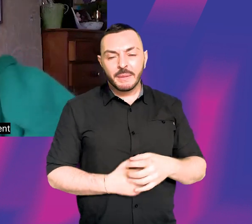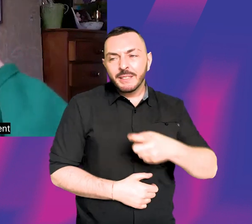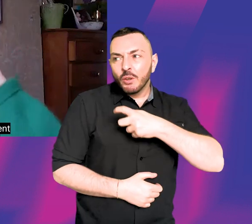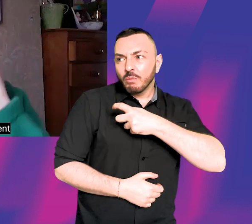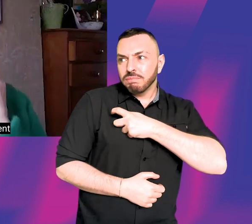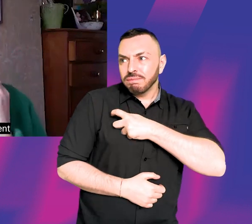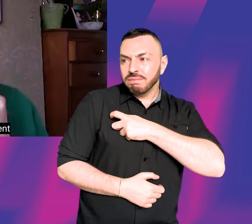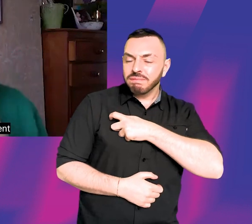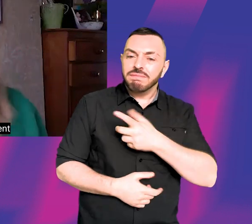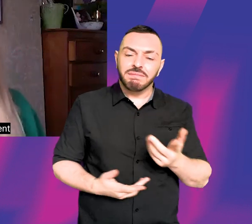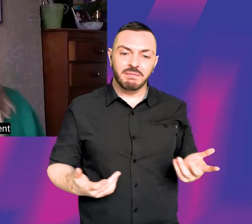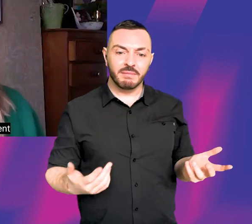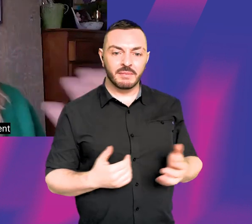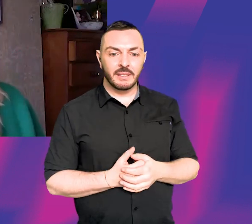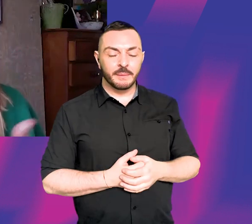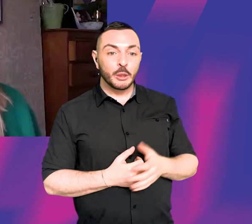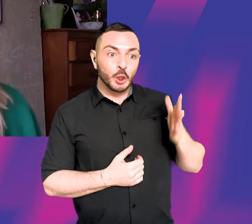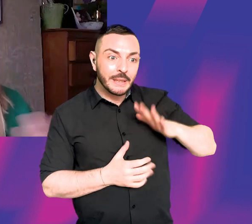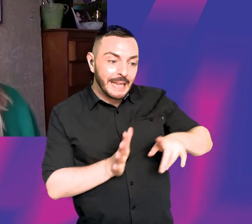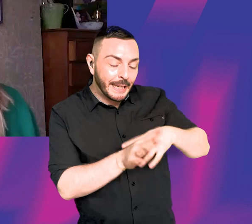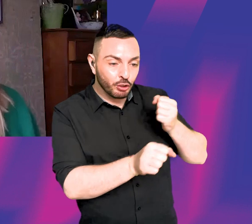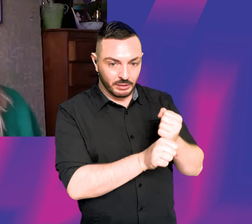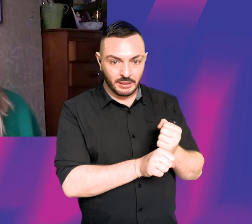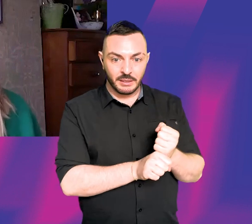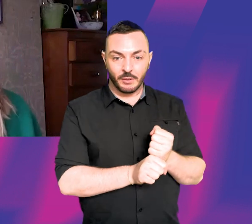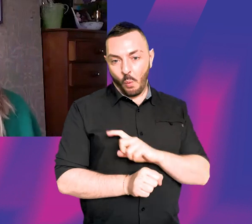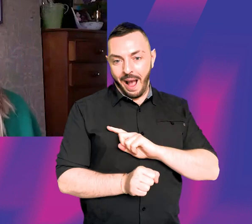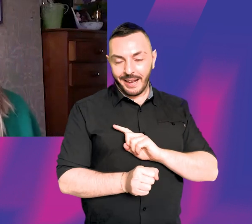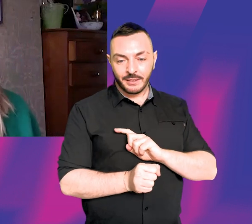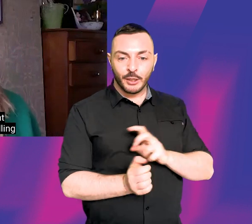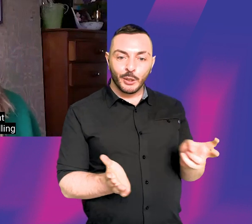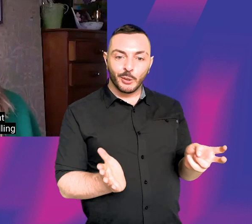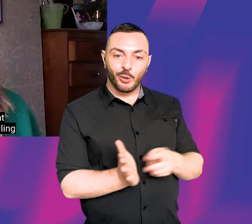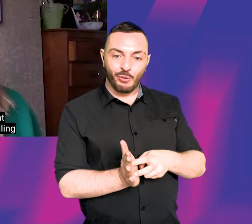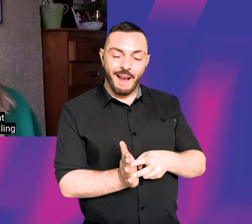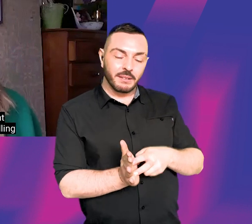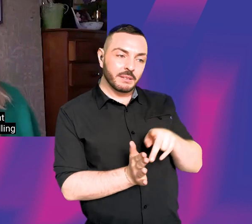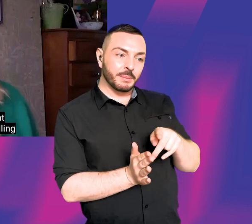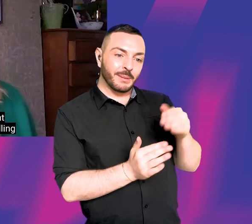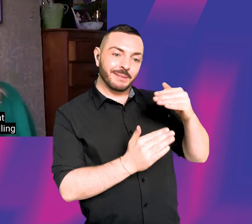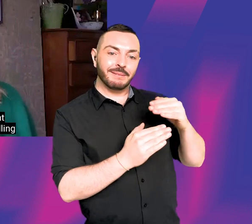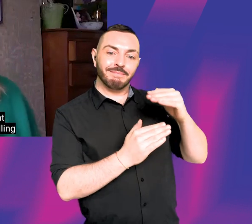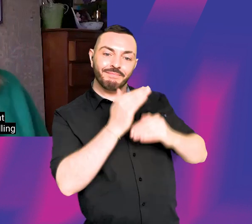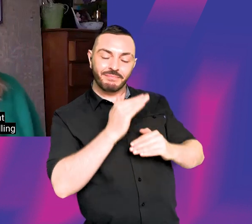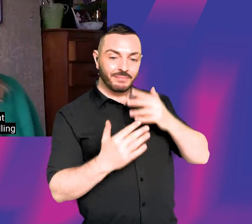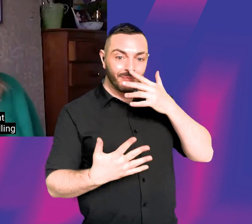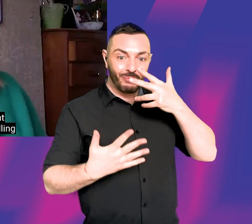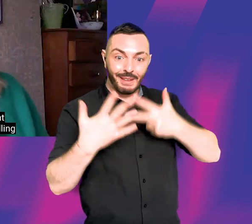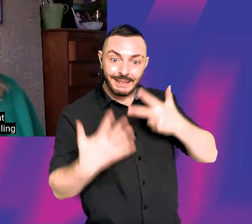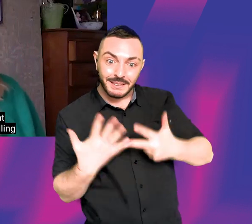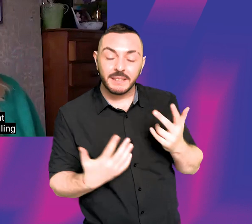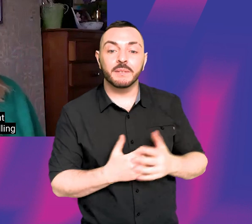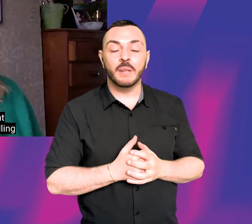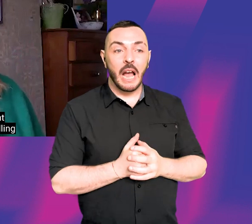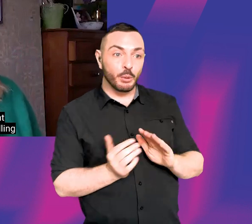as well. And then also you had to have an agent contractually, I think, because I was still under 18. So, you know, then I had an, I got, I was